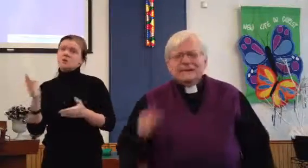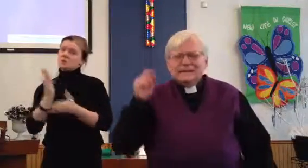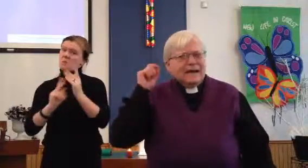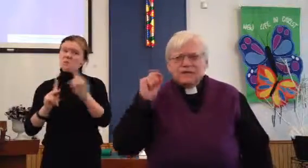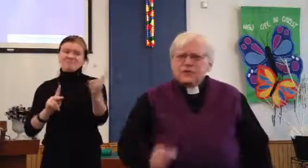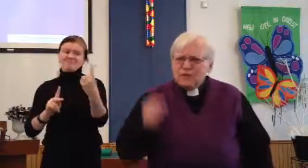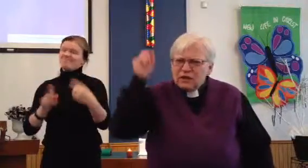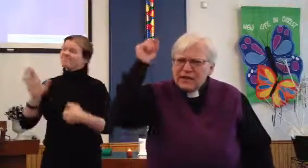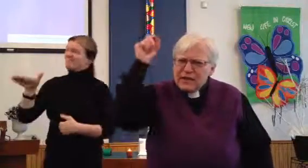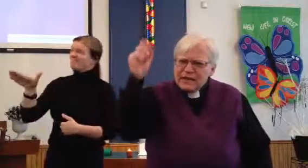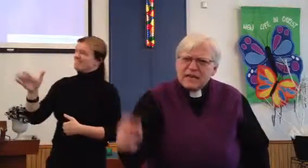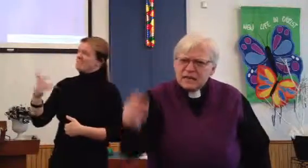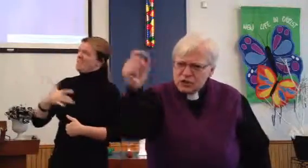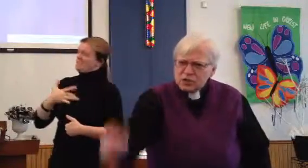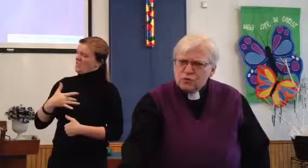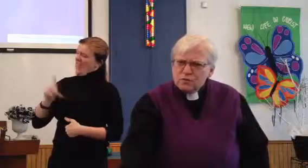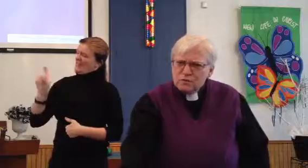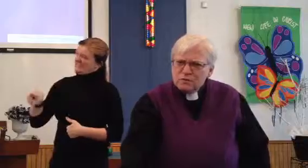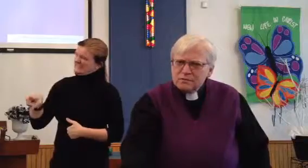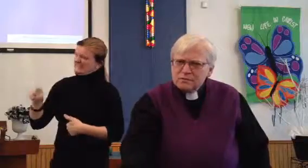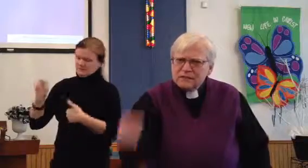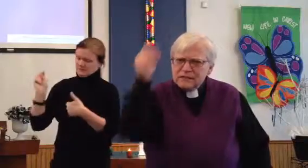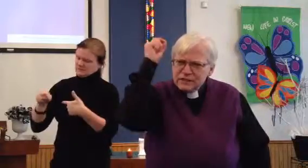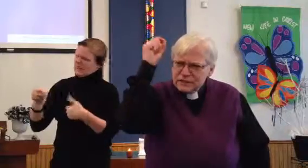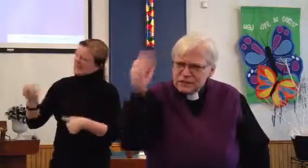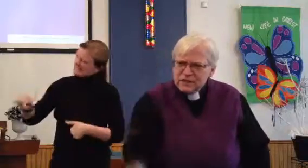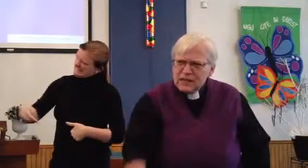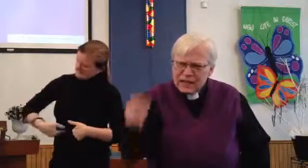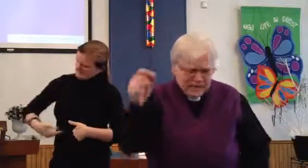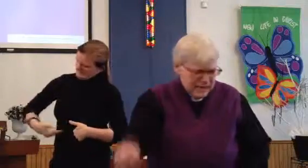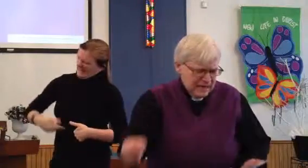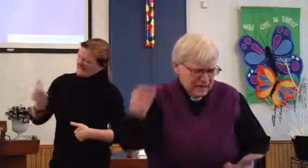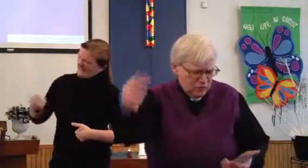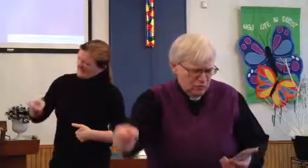I just feel like I need to. I just feel like I need to.